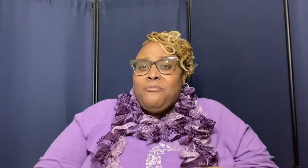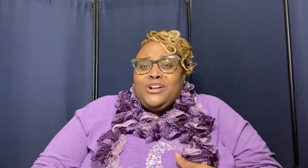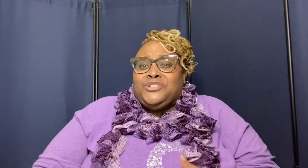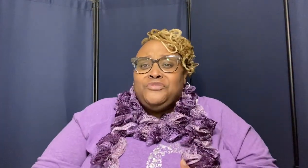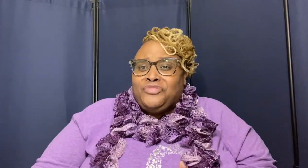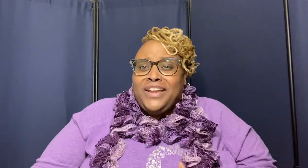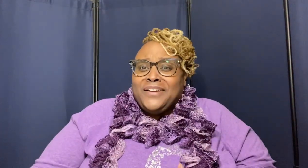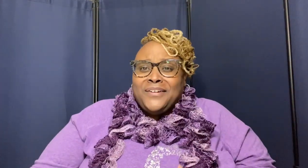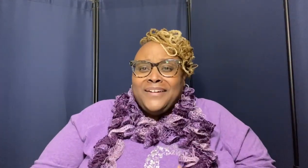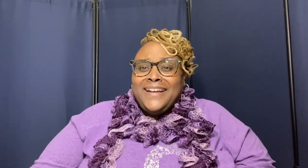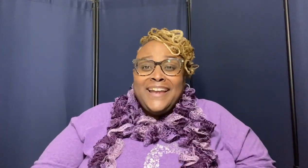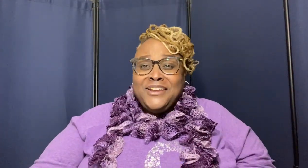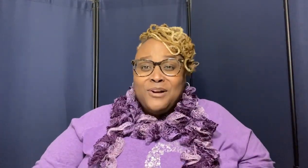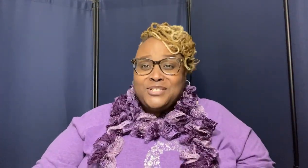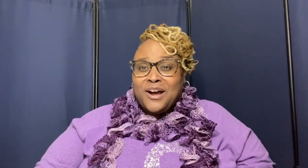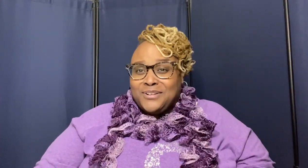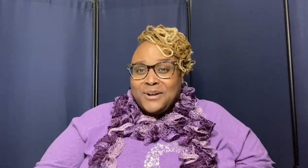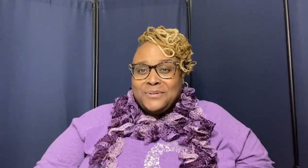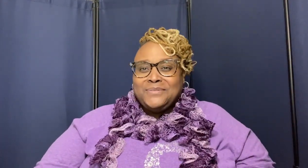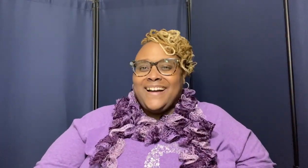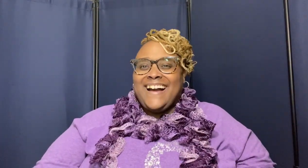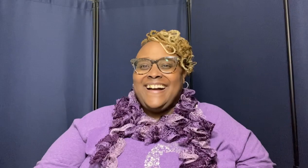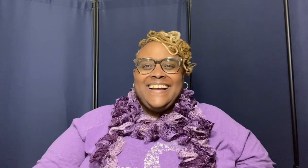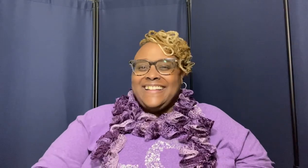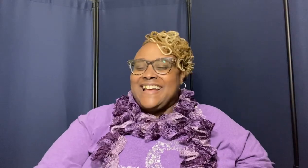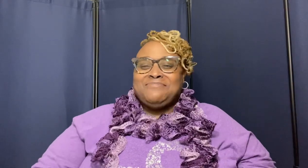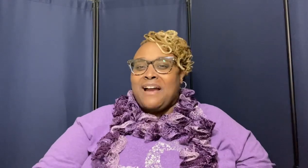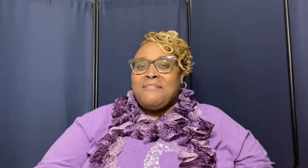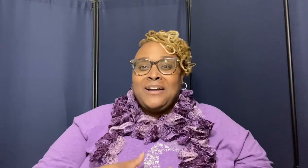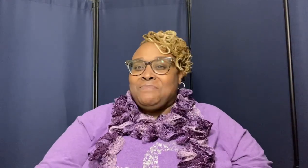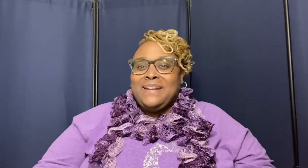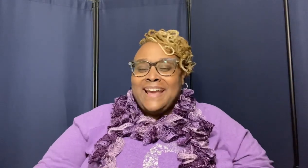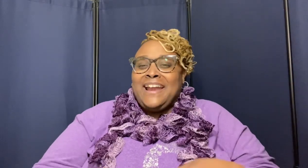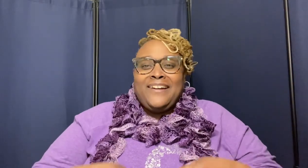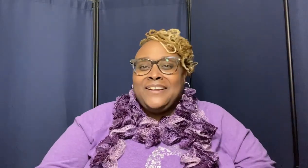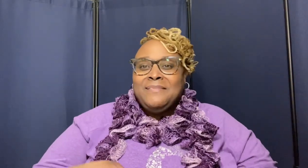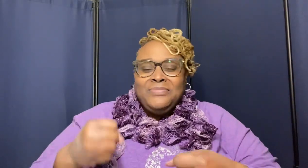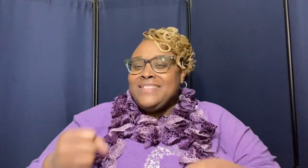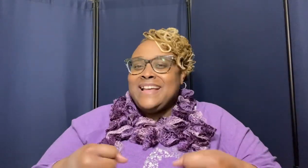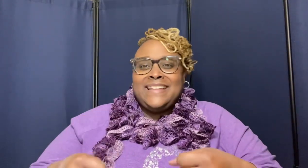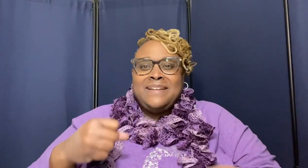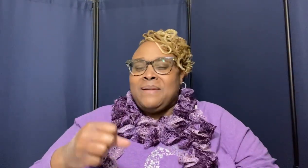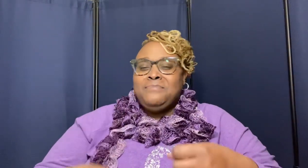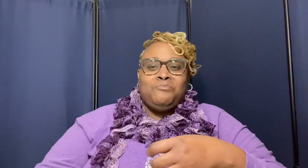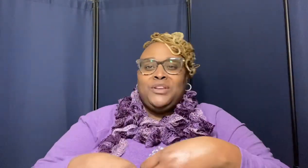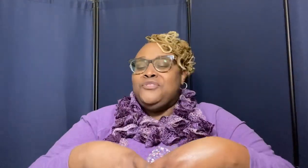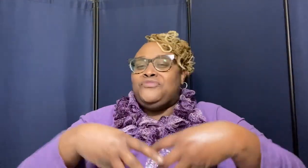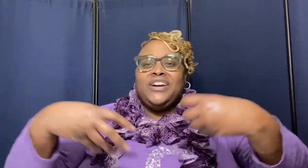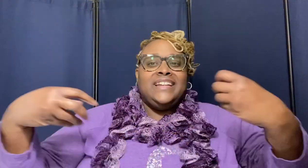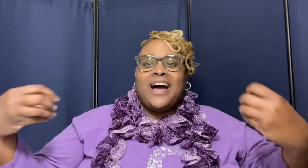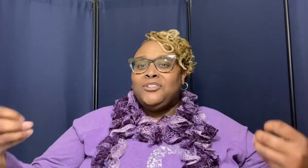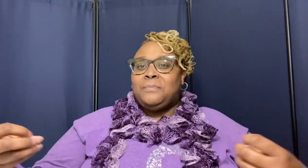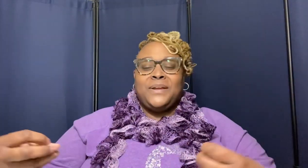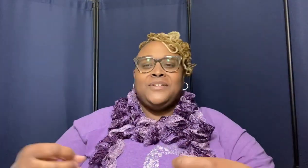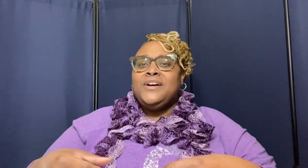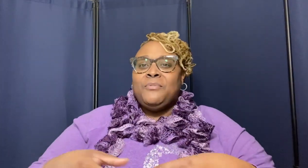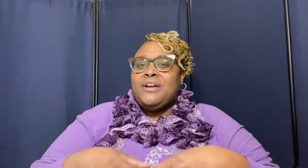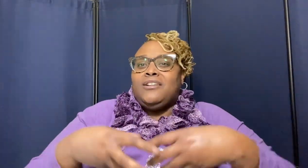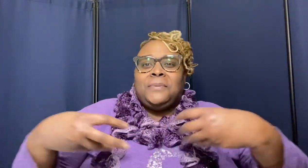what you feel in your shondo huh that's right right up in that area that that man when you feeling all up in your we all be